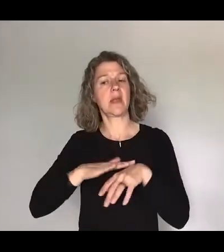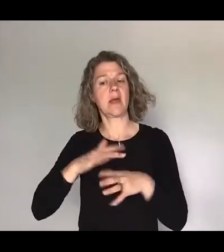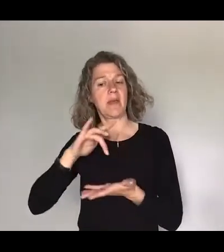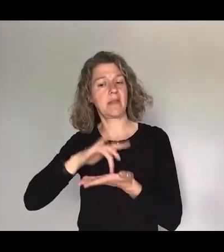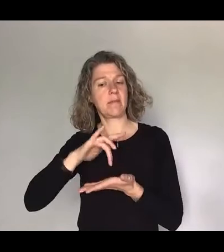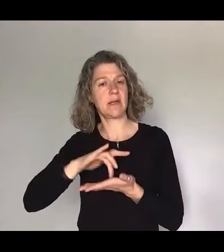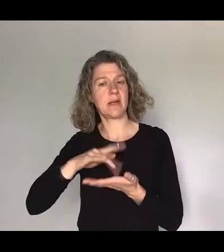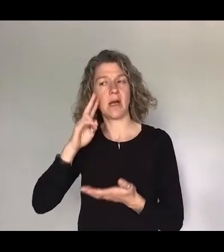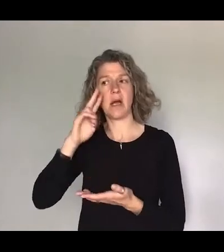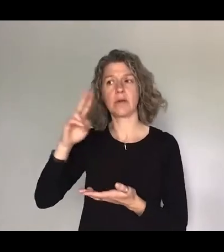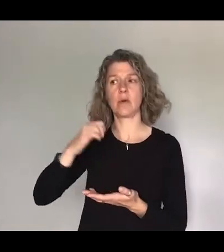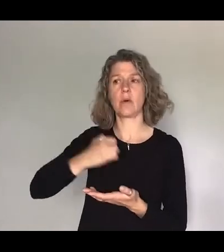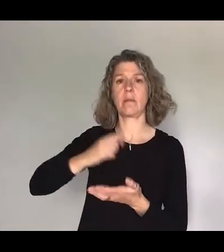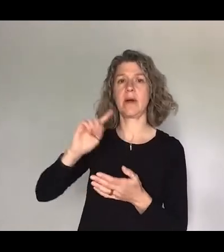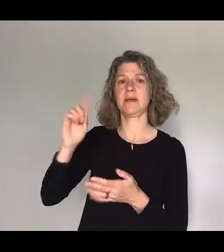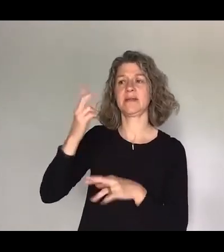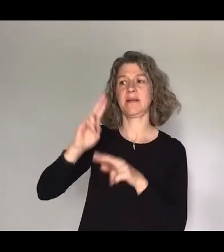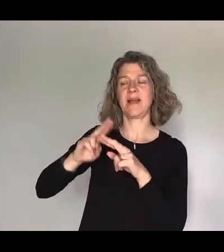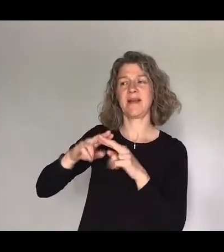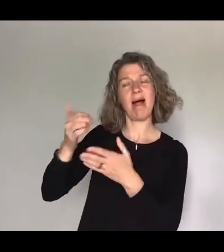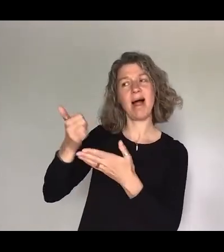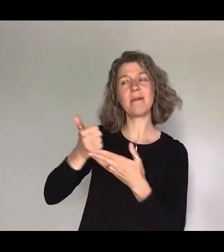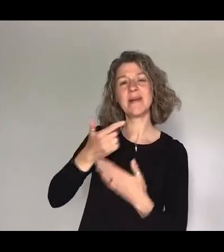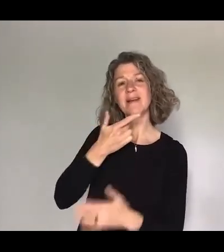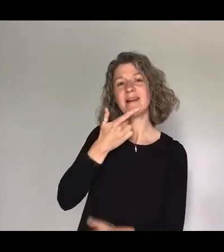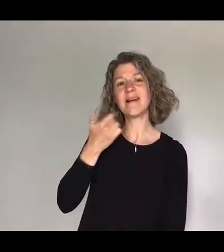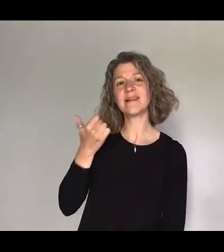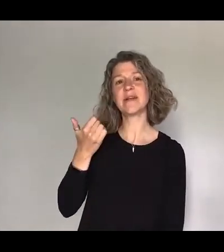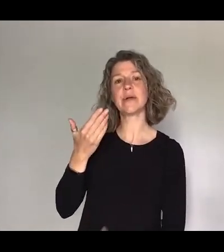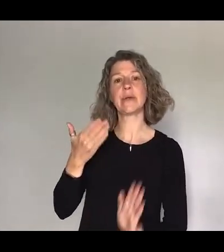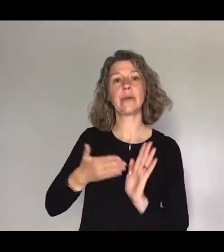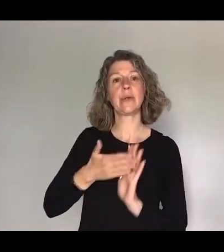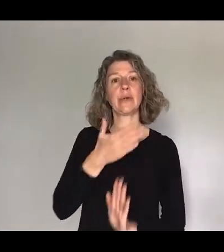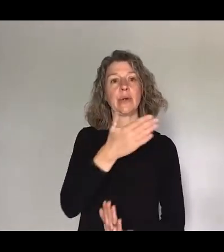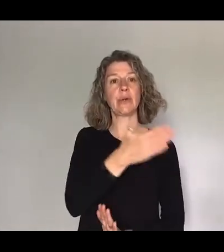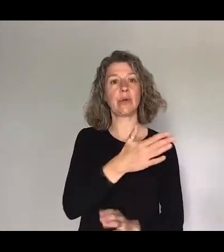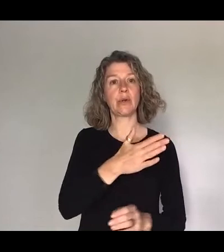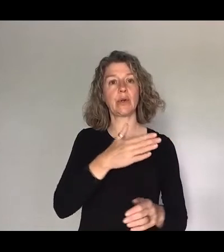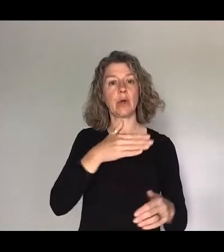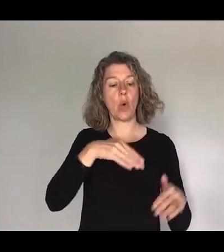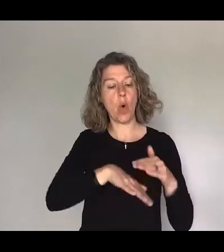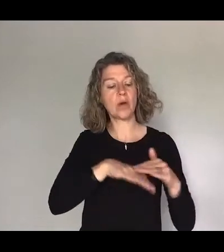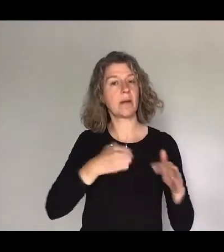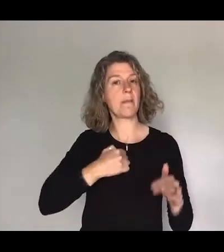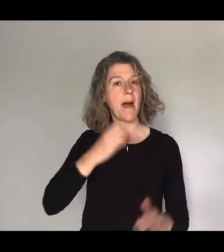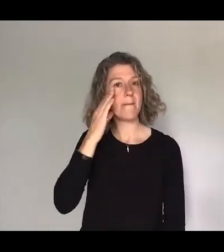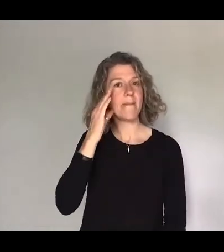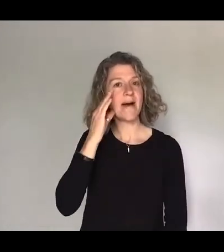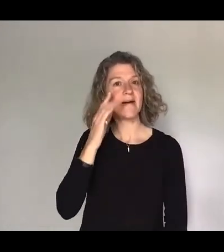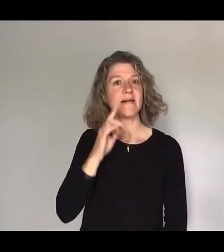being very helpful and lovely head towards the space under my bed which was the space where